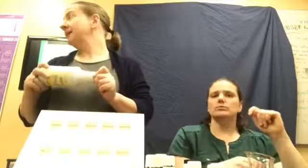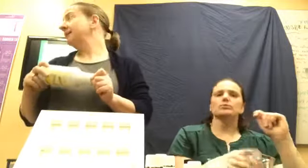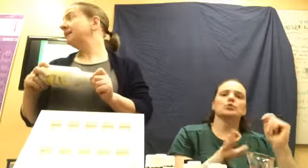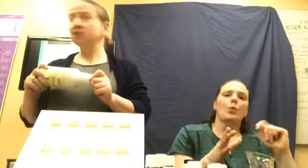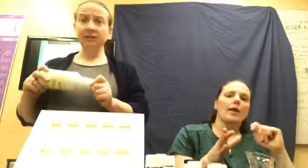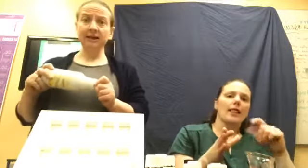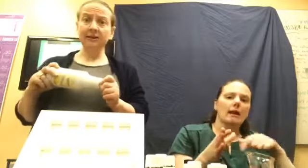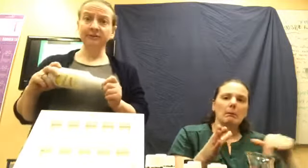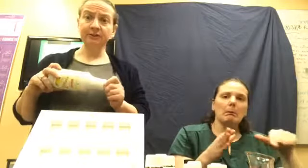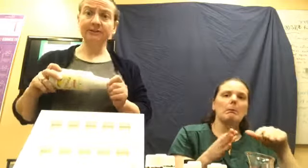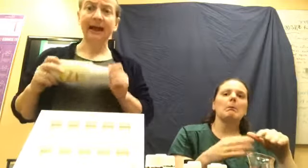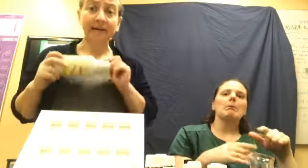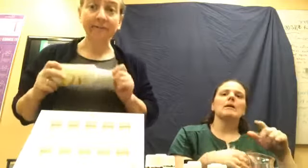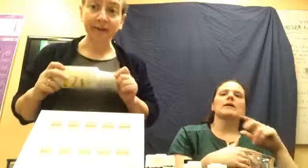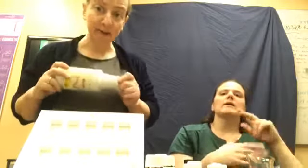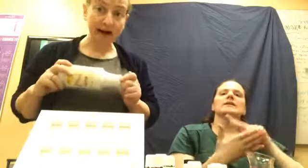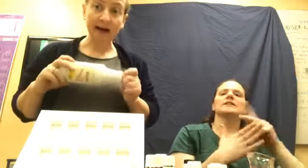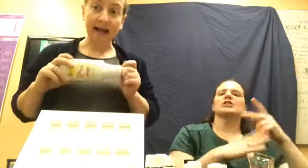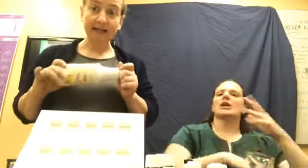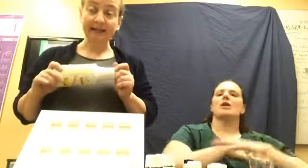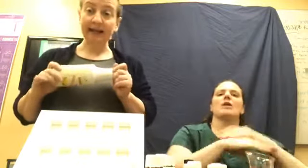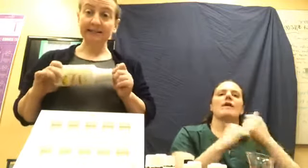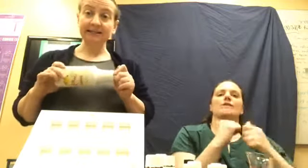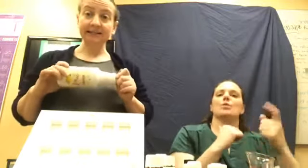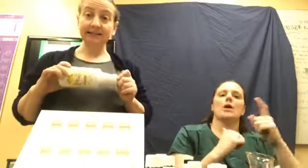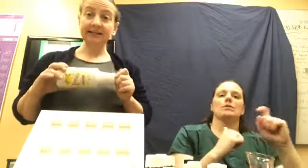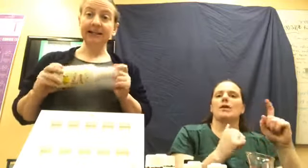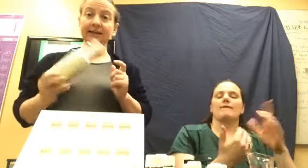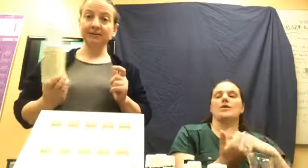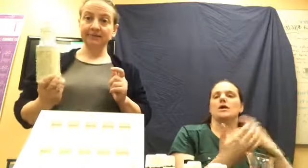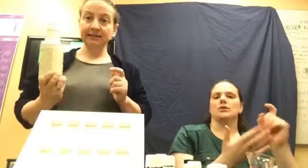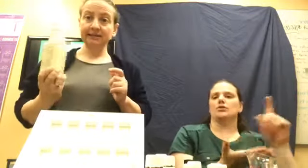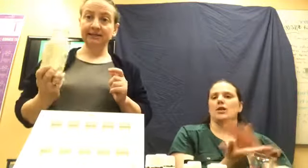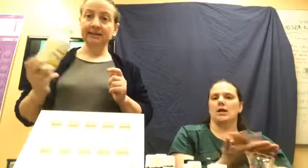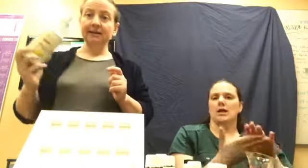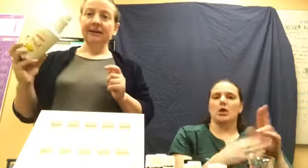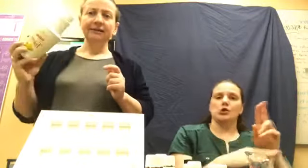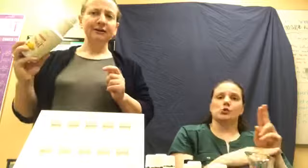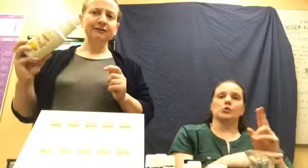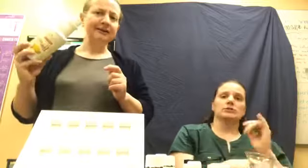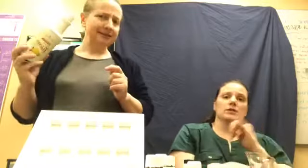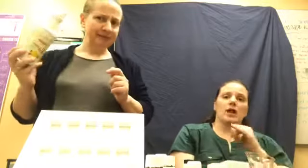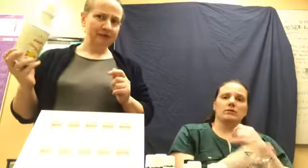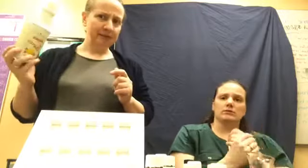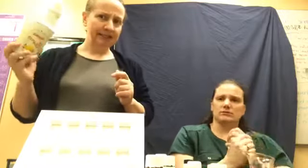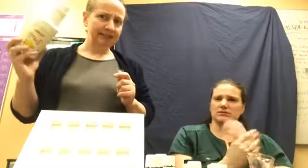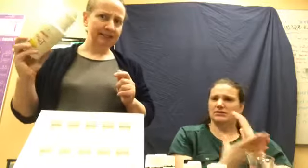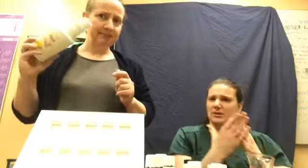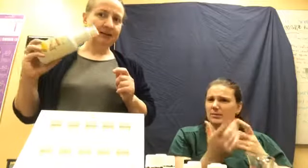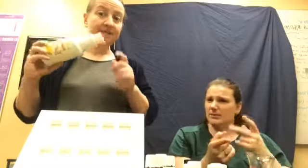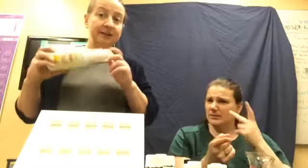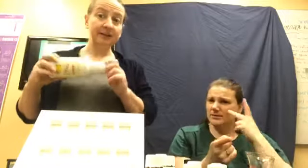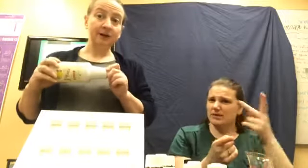kitchen counters, everywhere. Anything I need to clean, I use this. I know some of you might've seen my video.